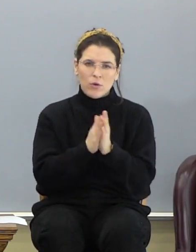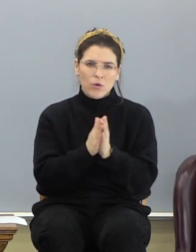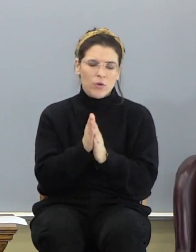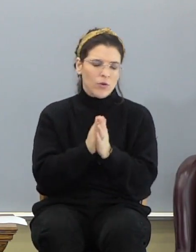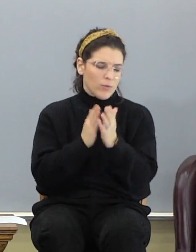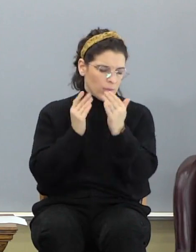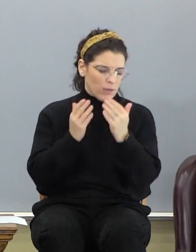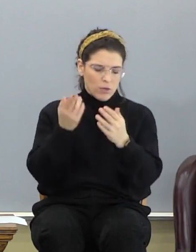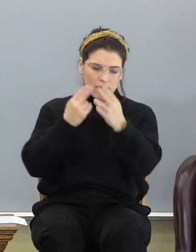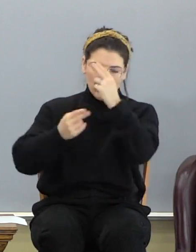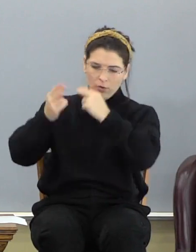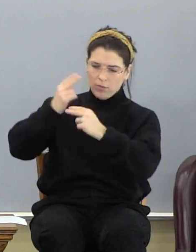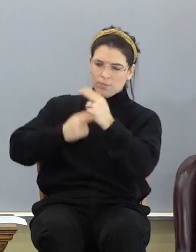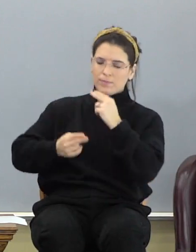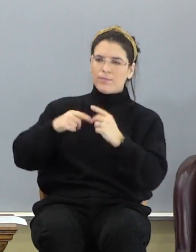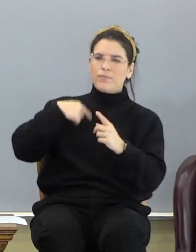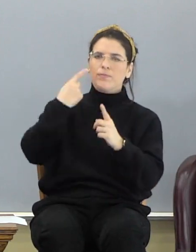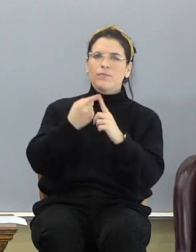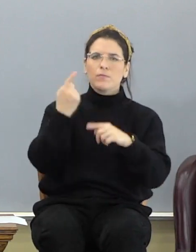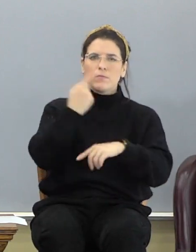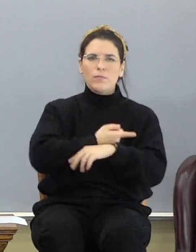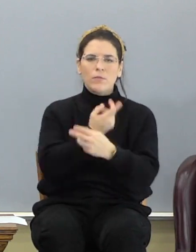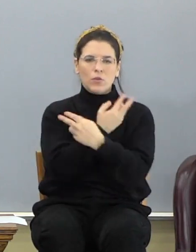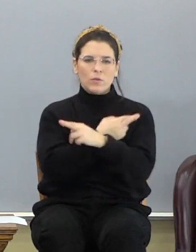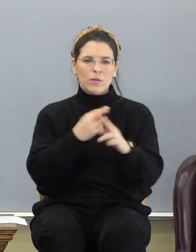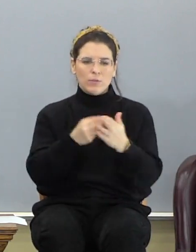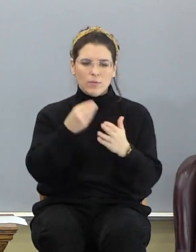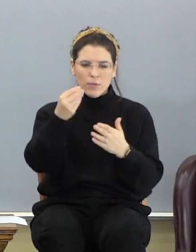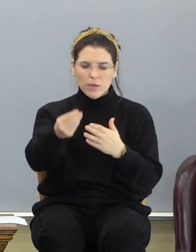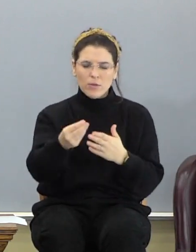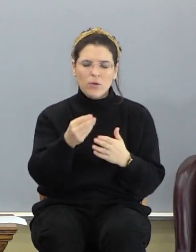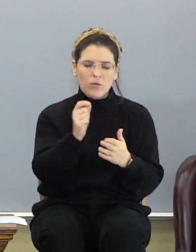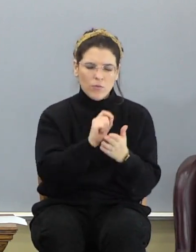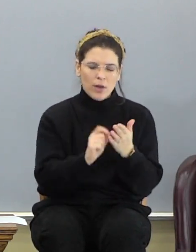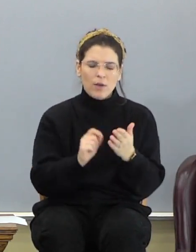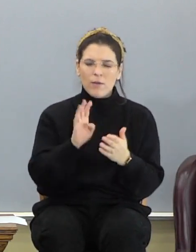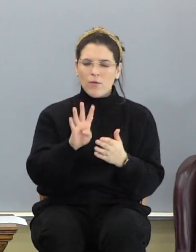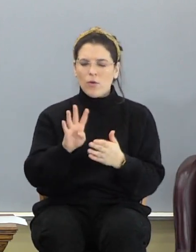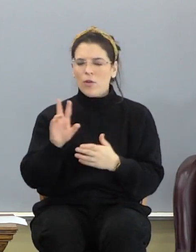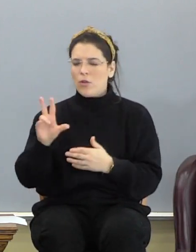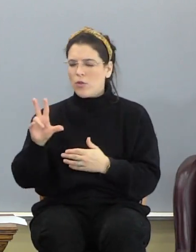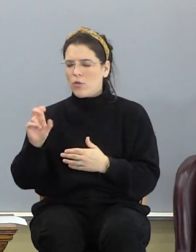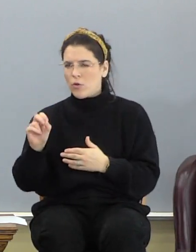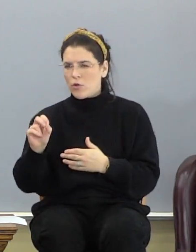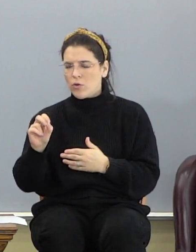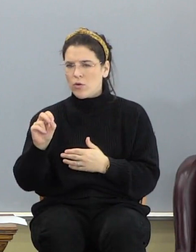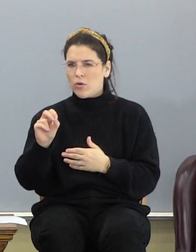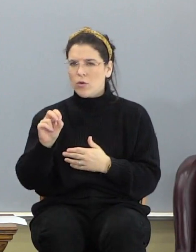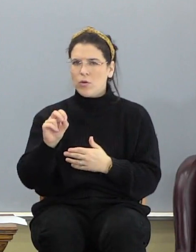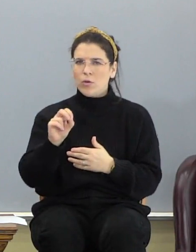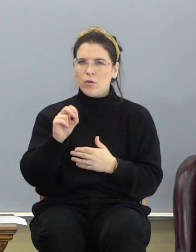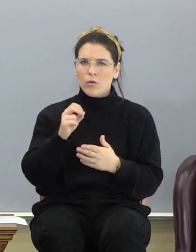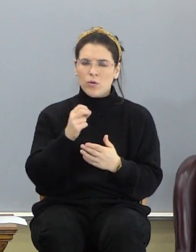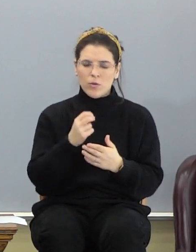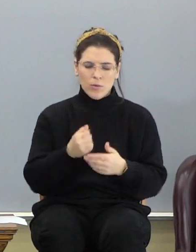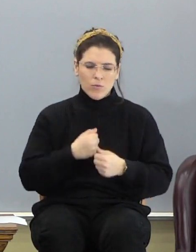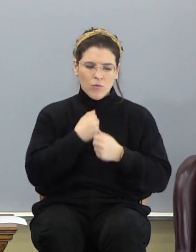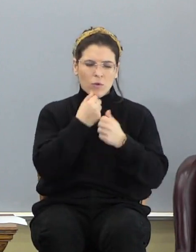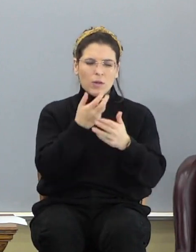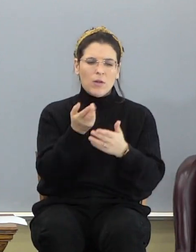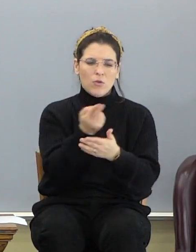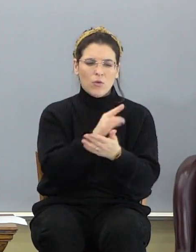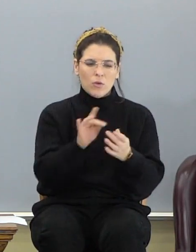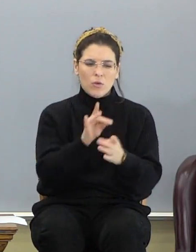the redemption of the purchased possession. By that verse, write chapter 4, verse 30. Grieve not the Holy Ghost, whereby you are